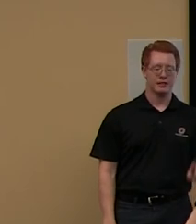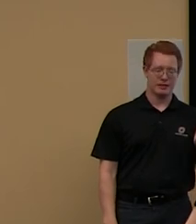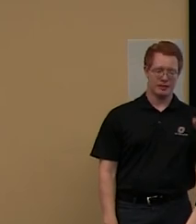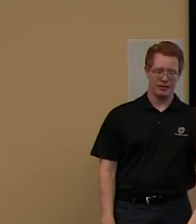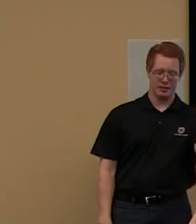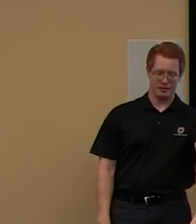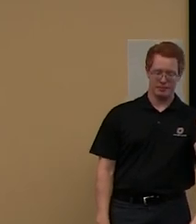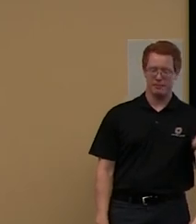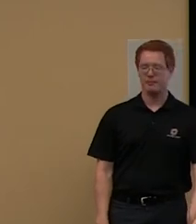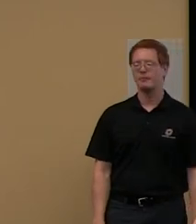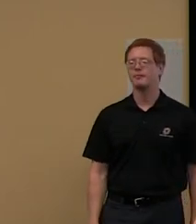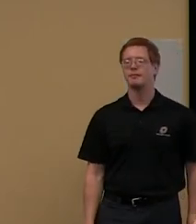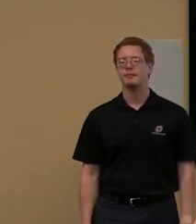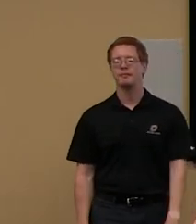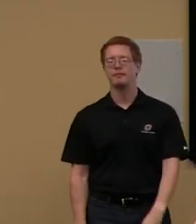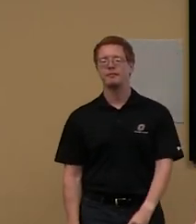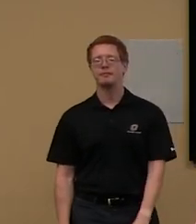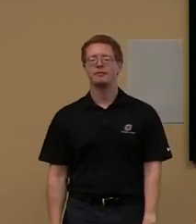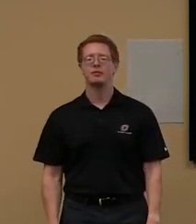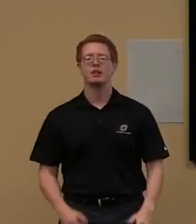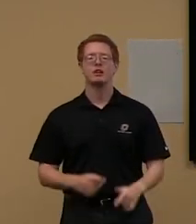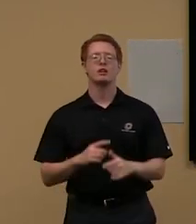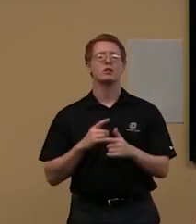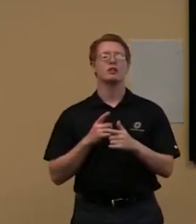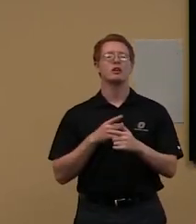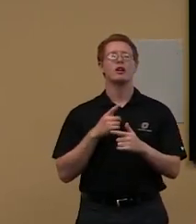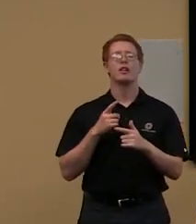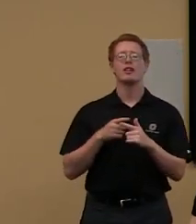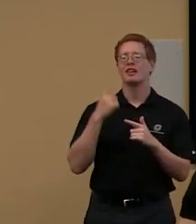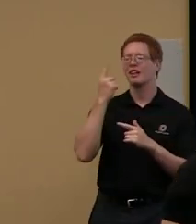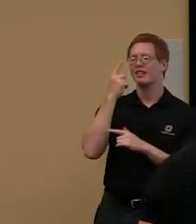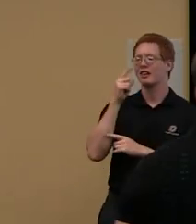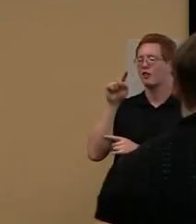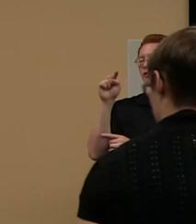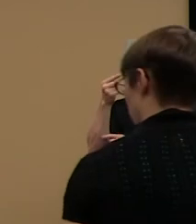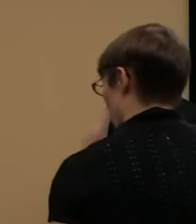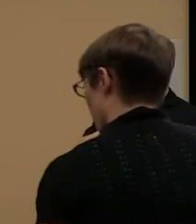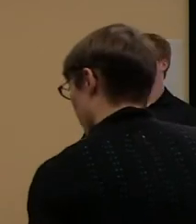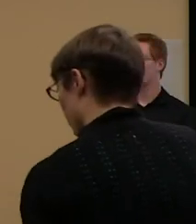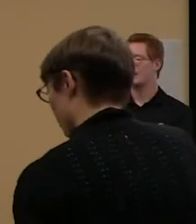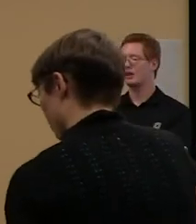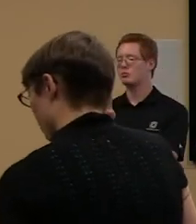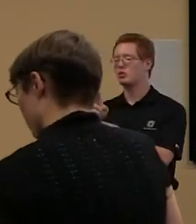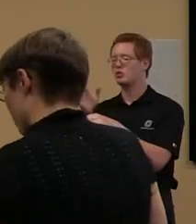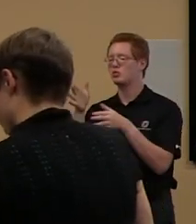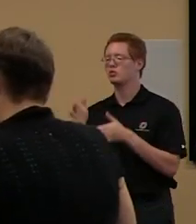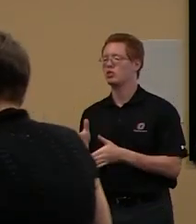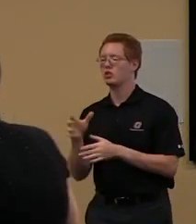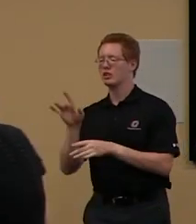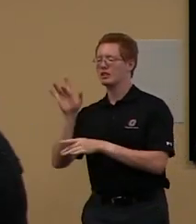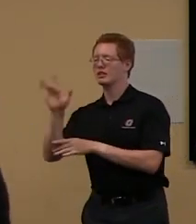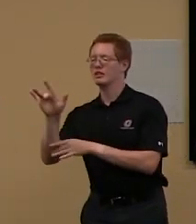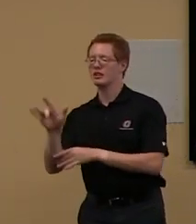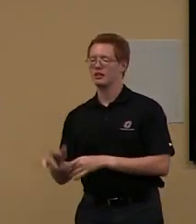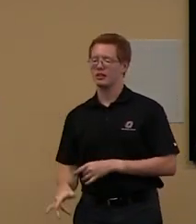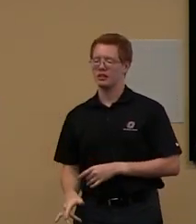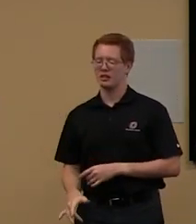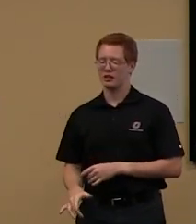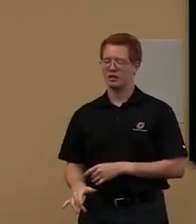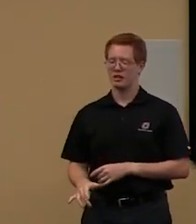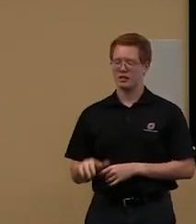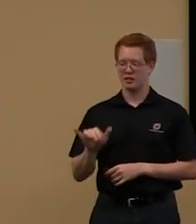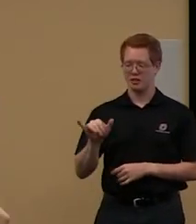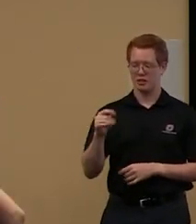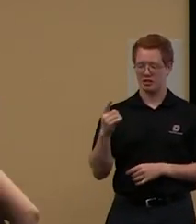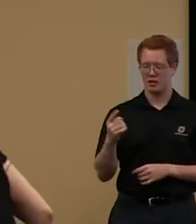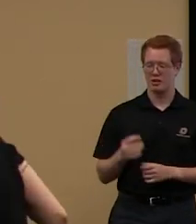and then I think it's first time users click here so it's right in